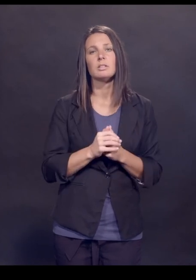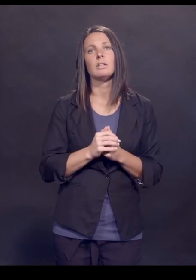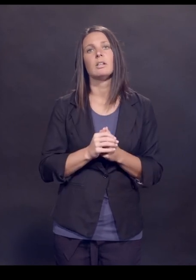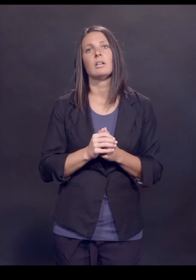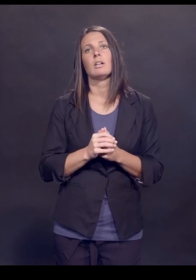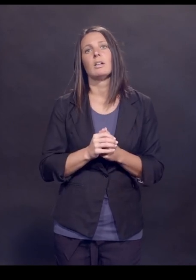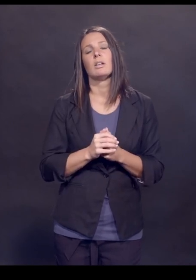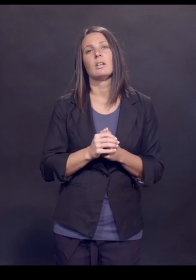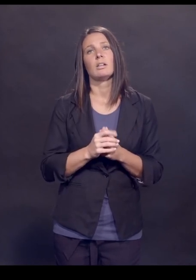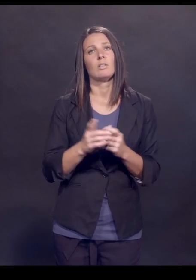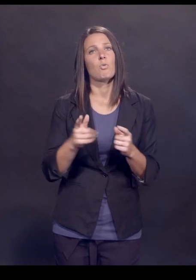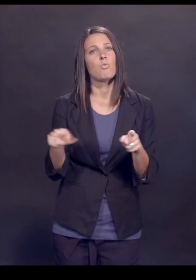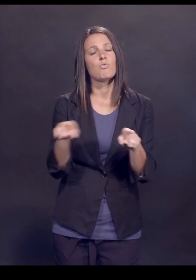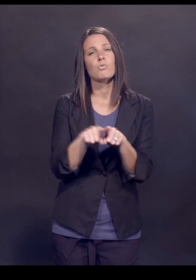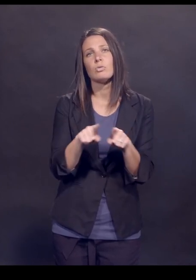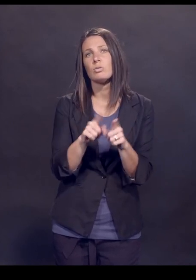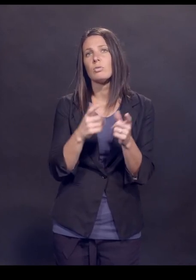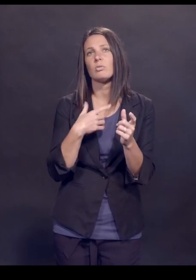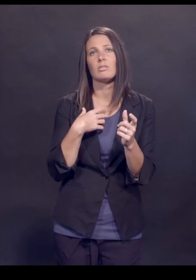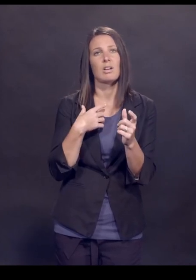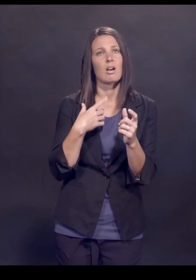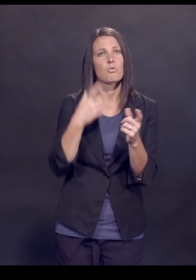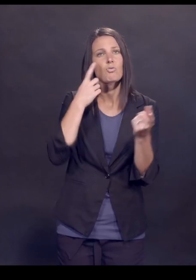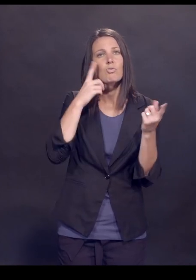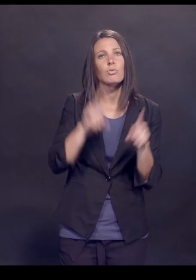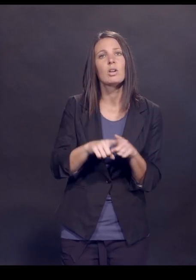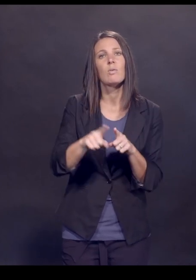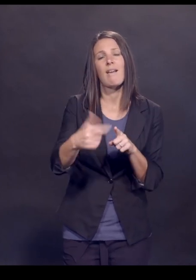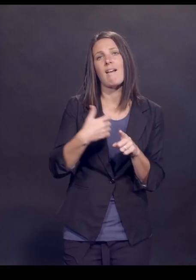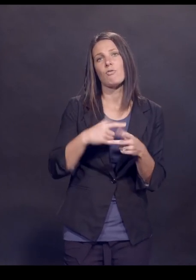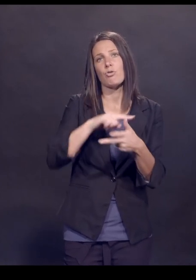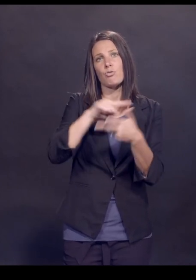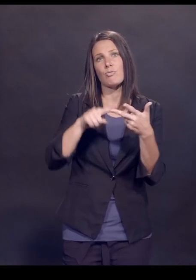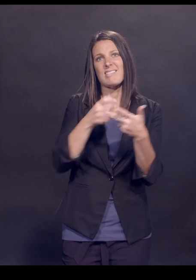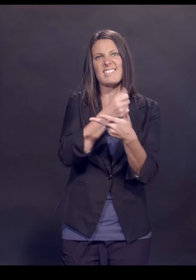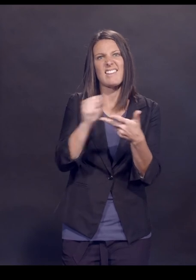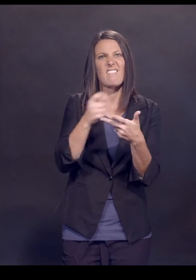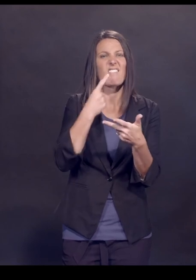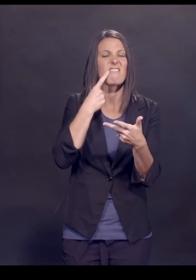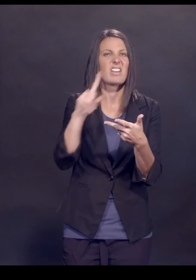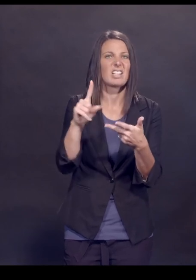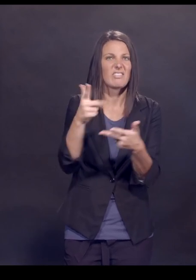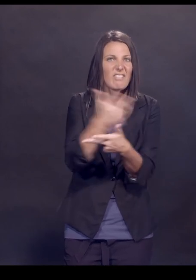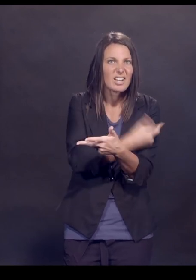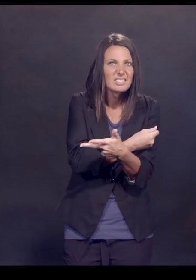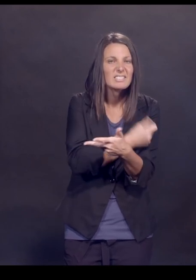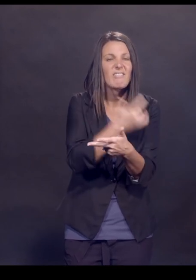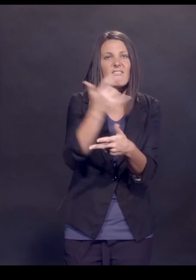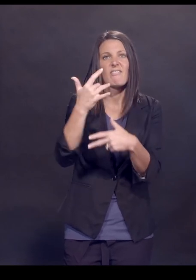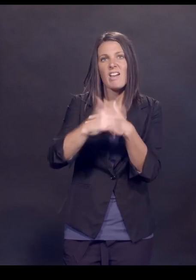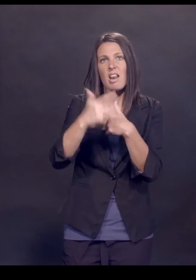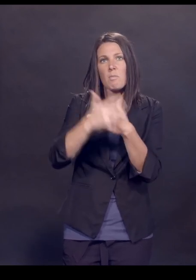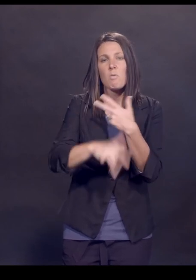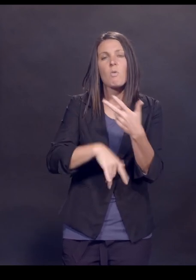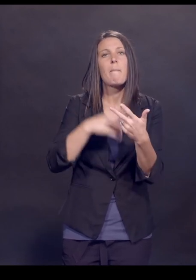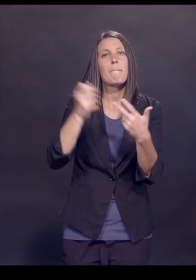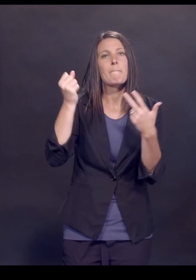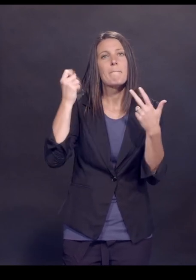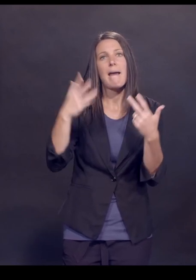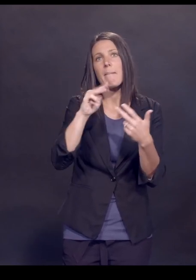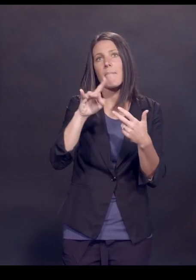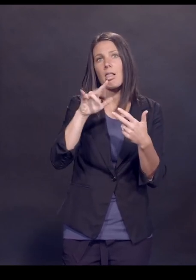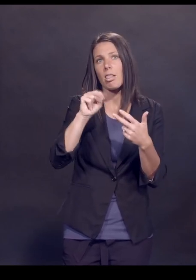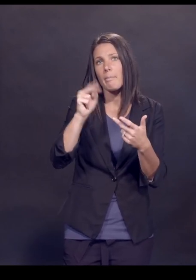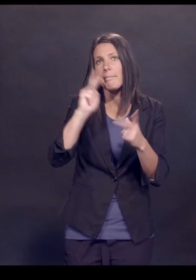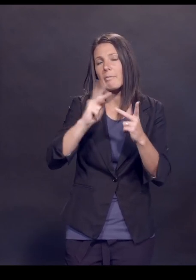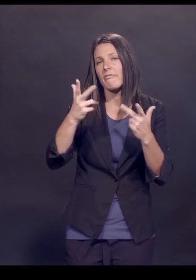And I just want to echo what you said. We've got three safe and effective vaccines that hundreds of millions